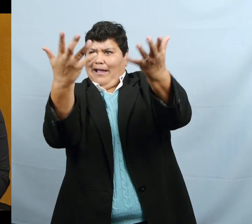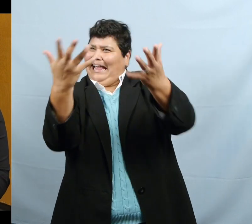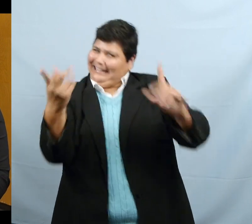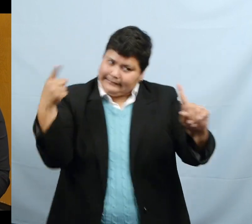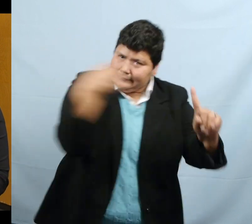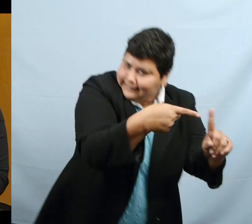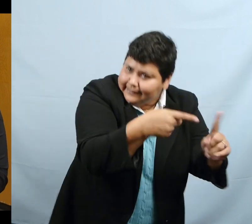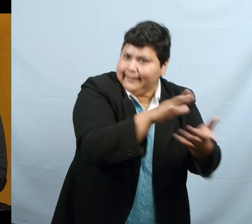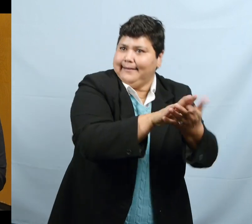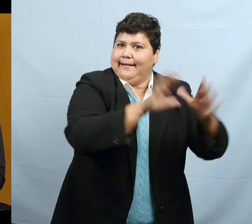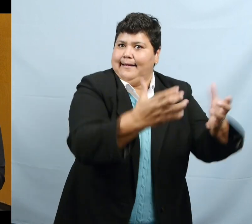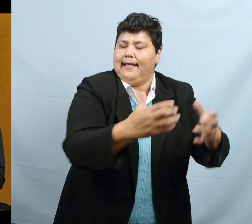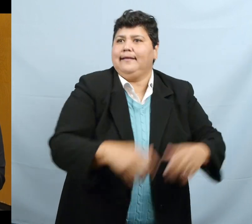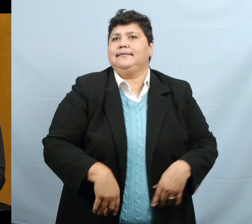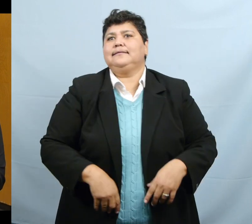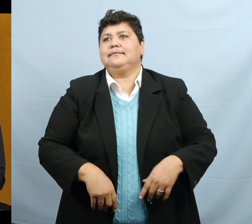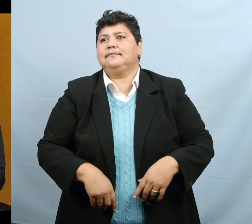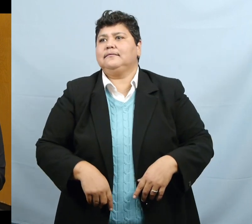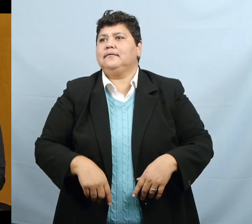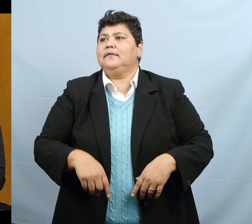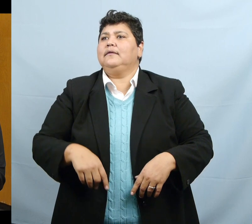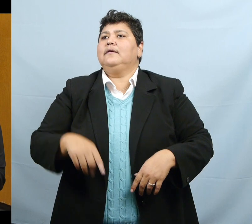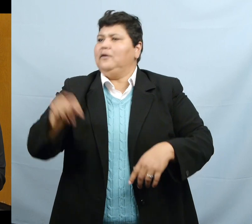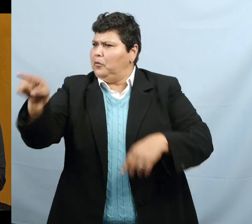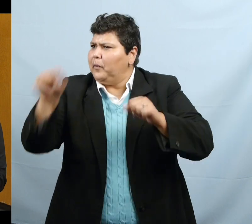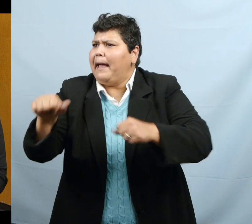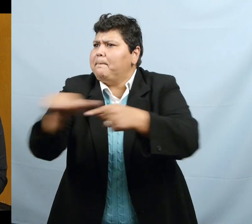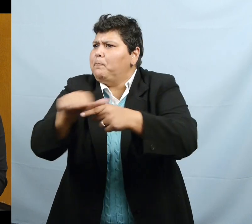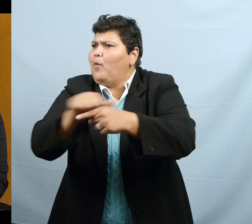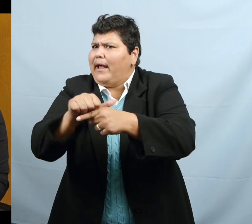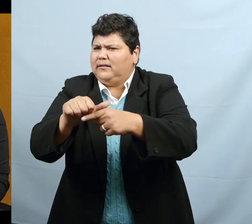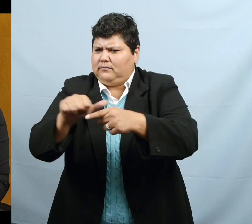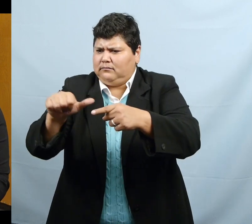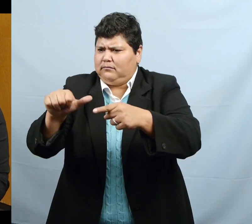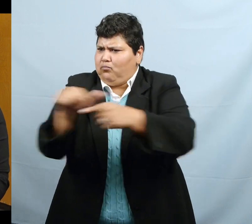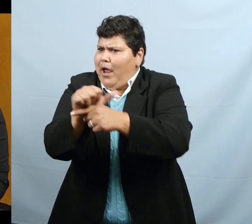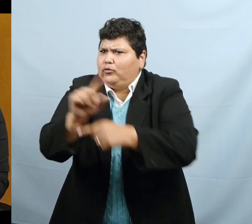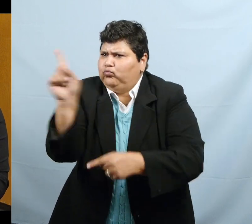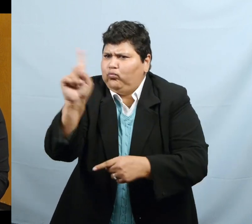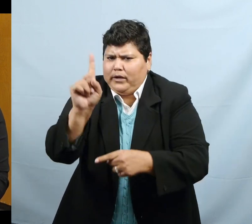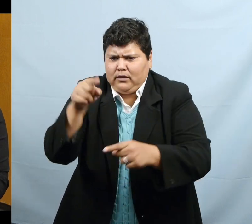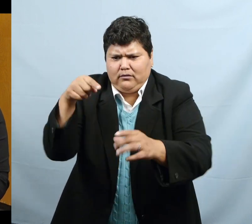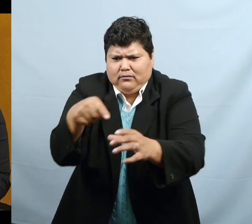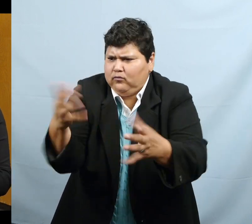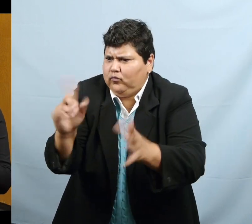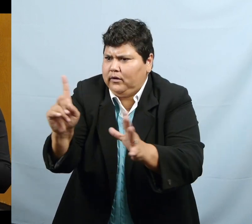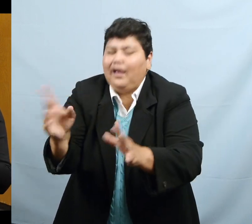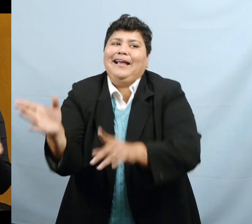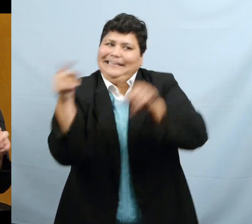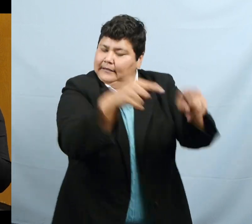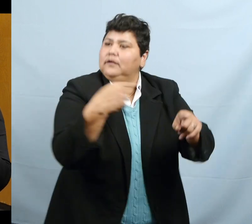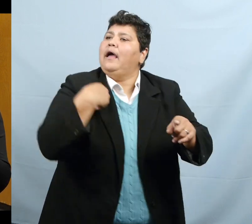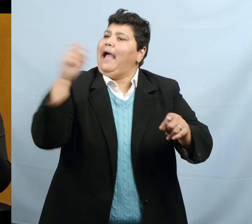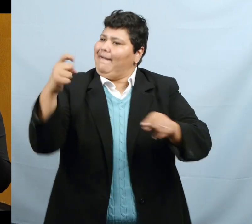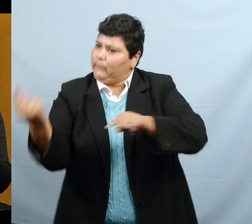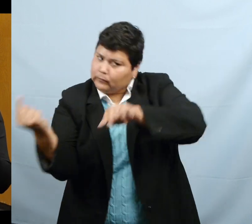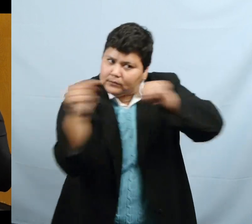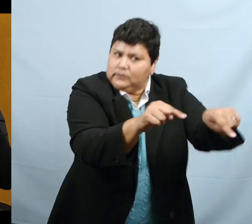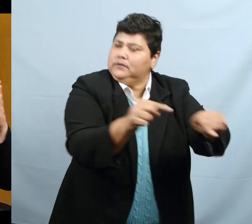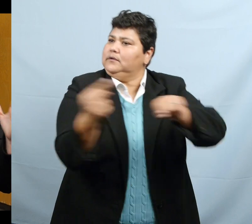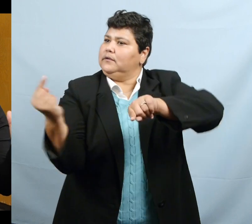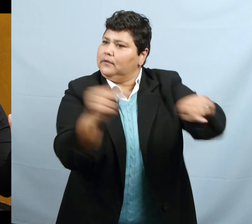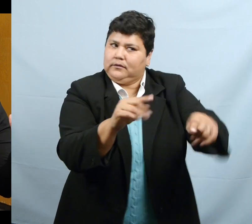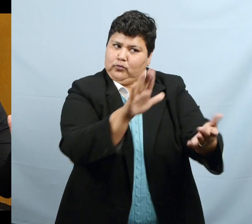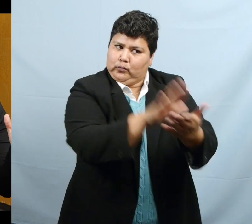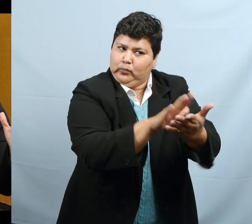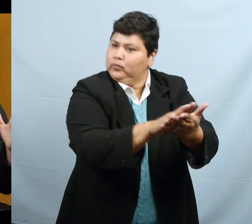add what she's talking about at certain points or she would go back and forth between